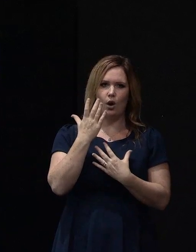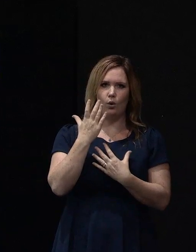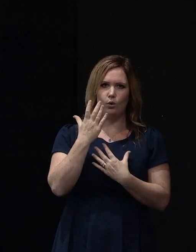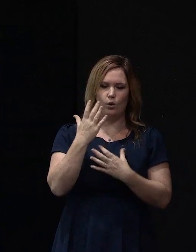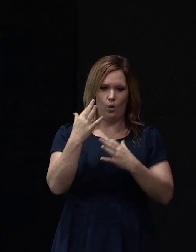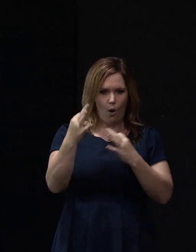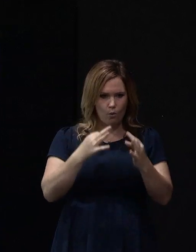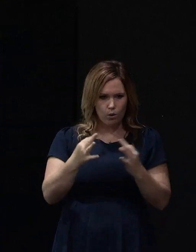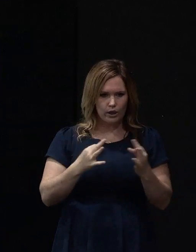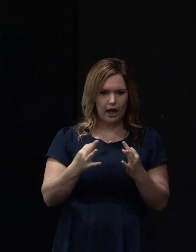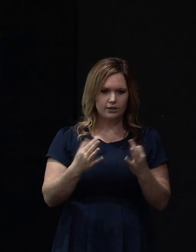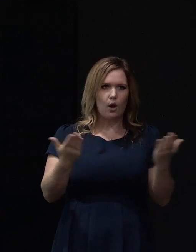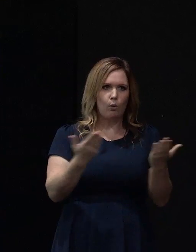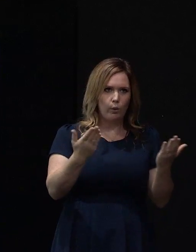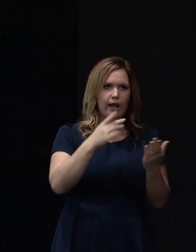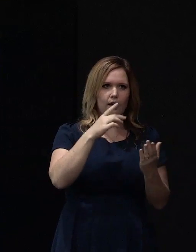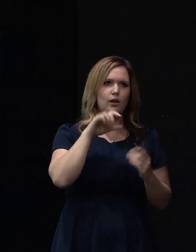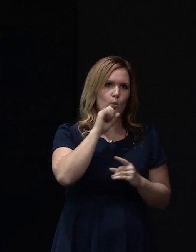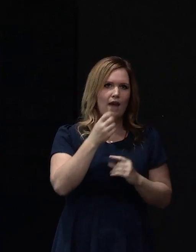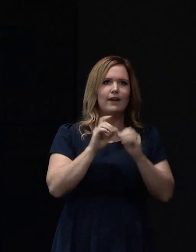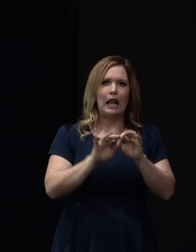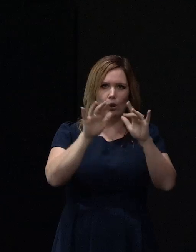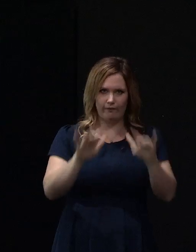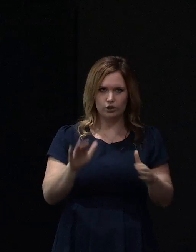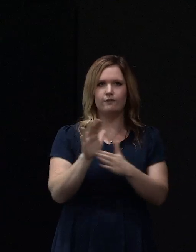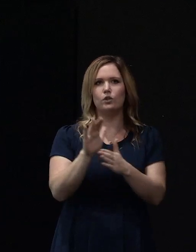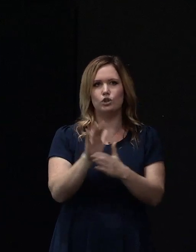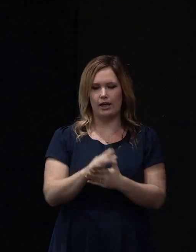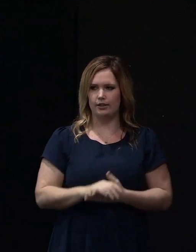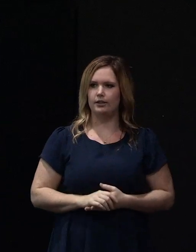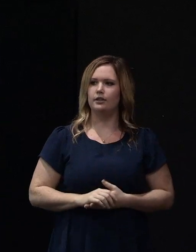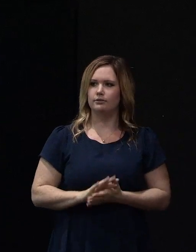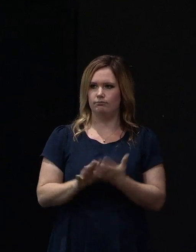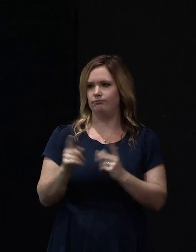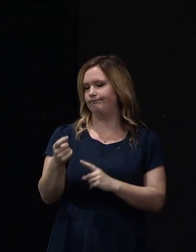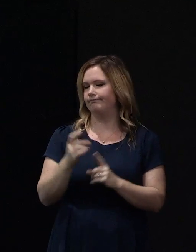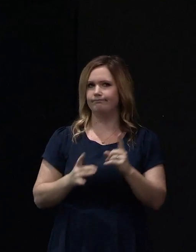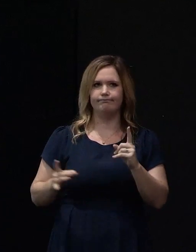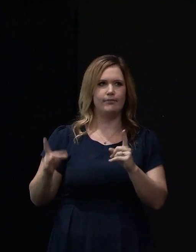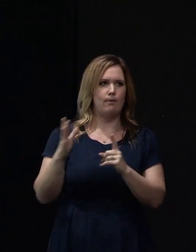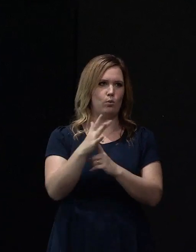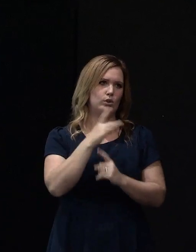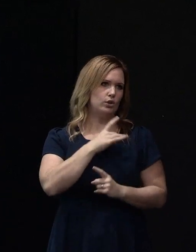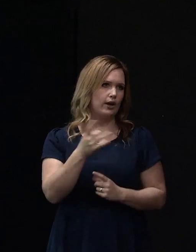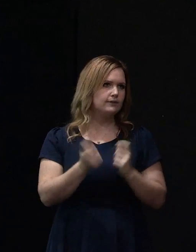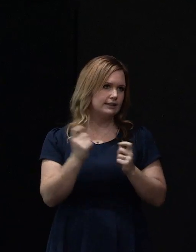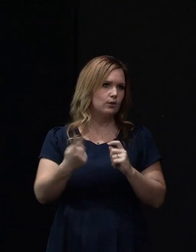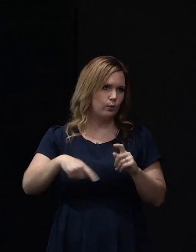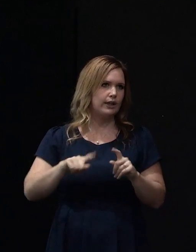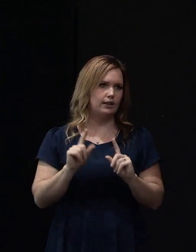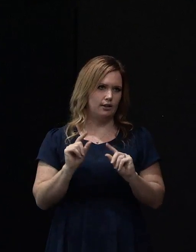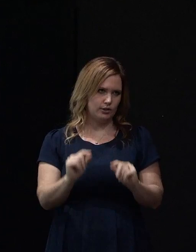where and to what extent could we get liquefaction in the future. So this is a pretty crucial type of test that we run